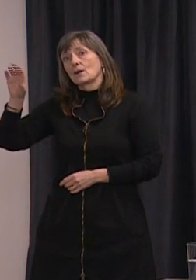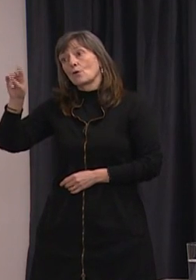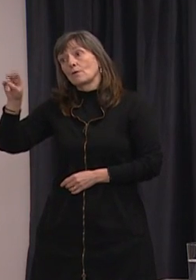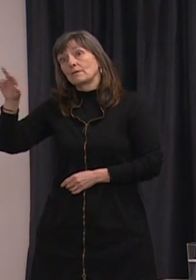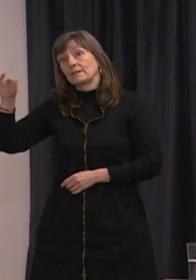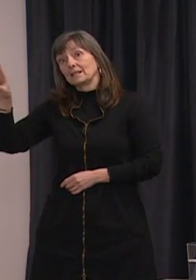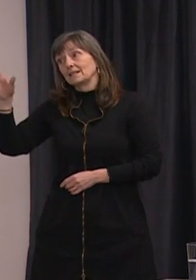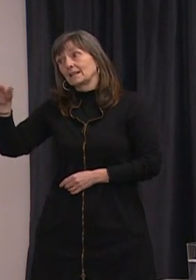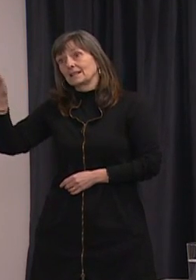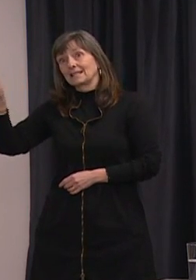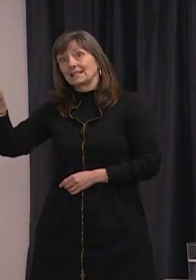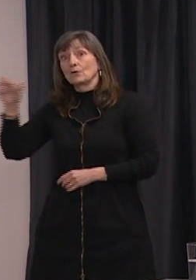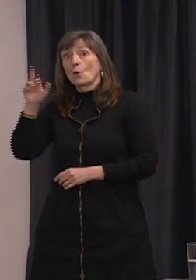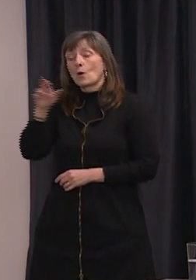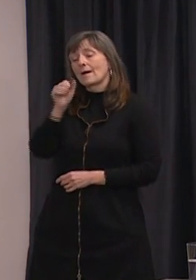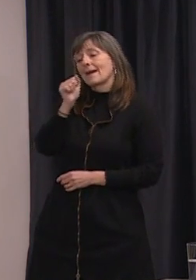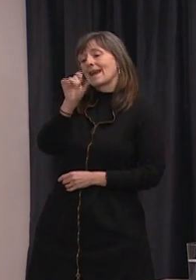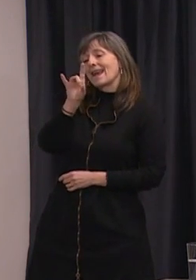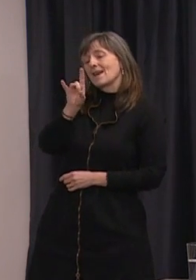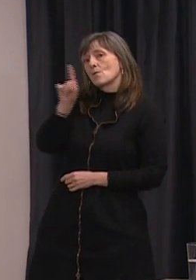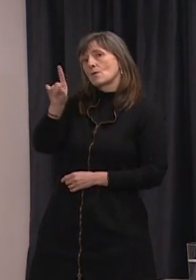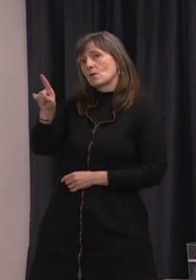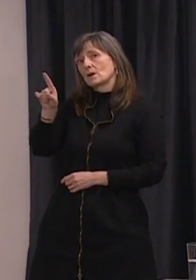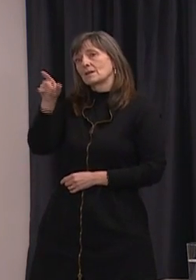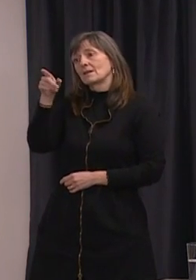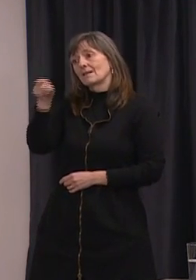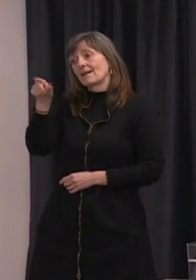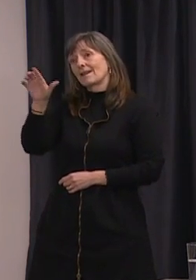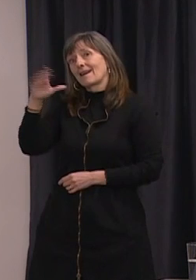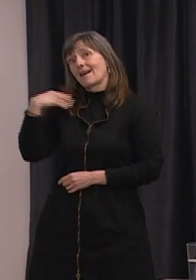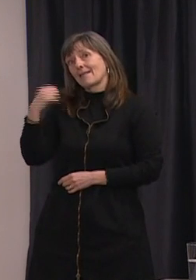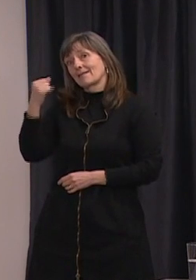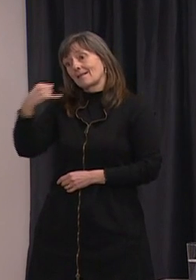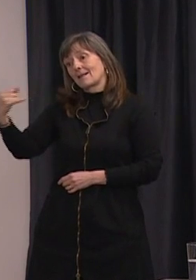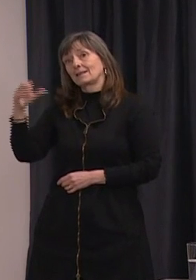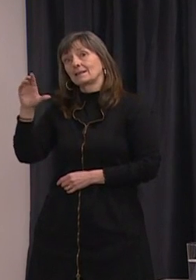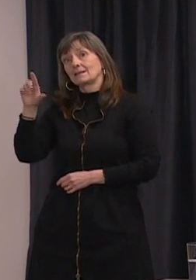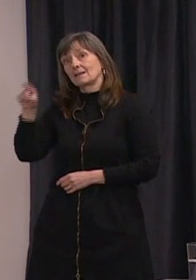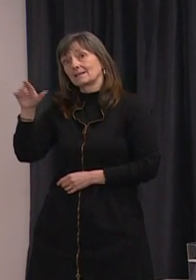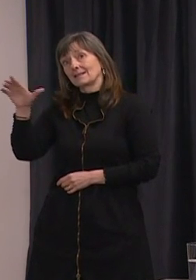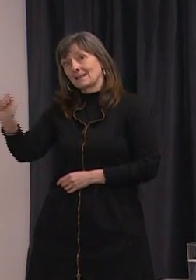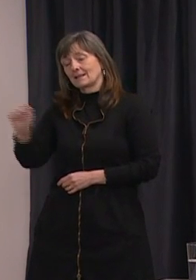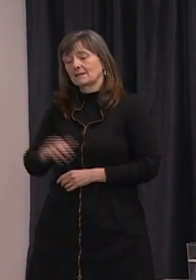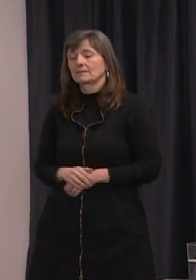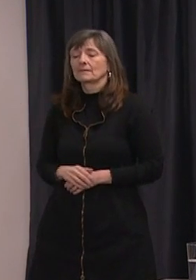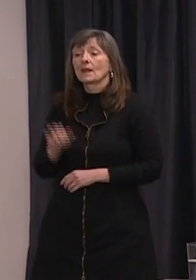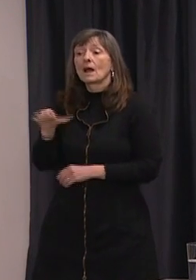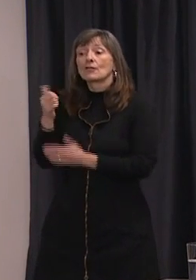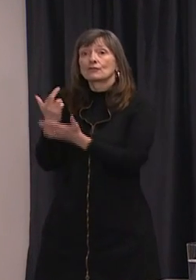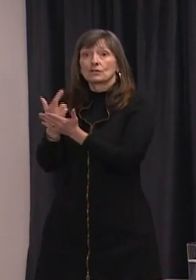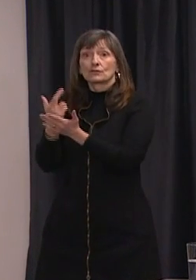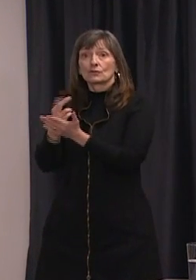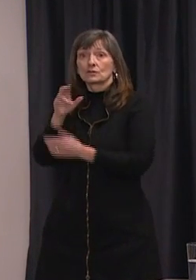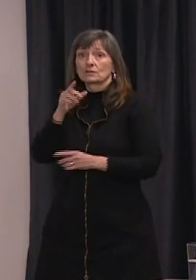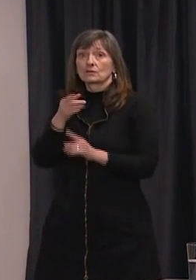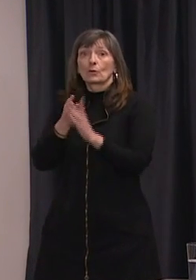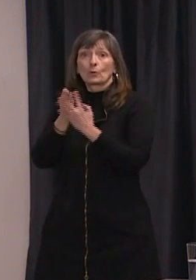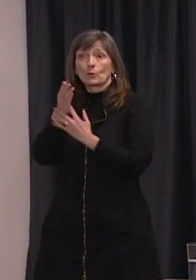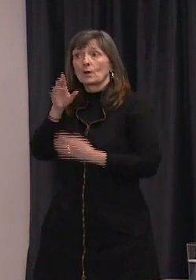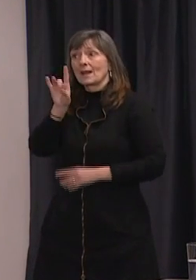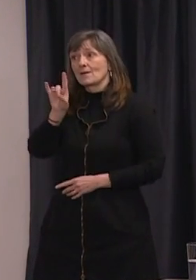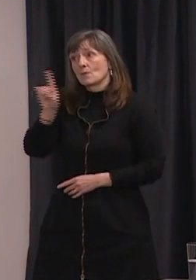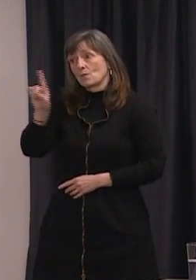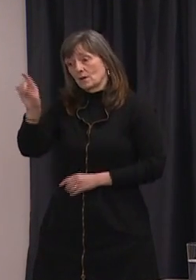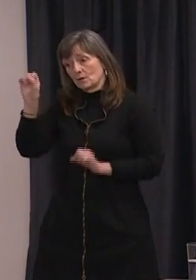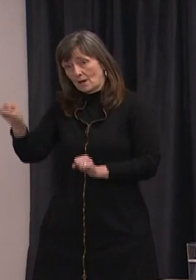811.healthline.ca. Extra resources are in place at 811 to ensure we are